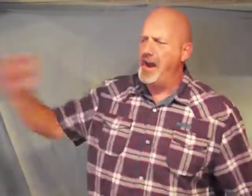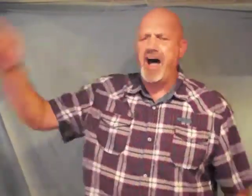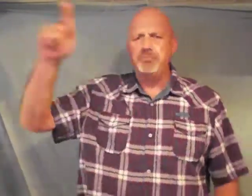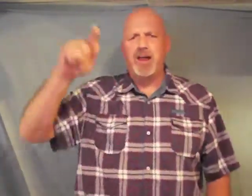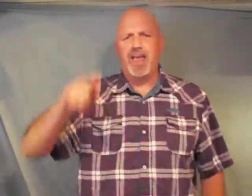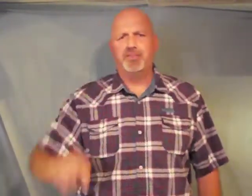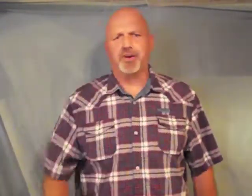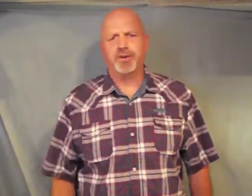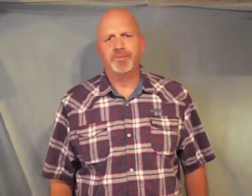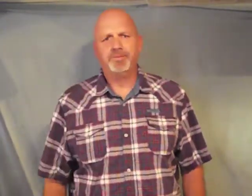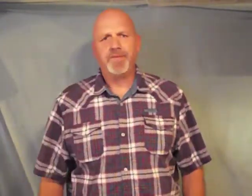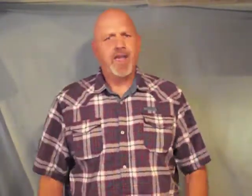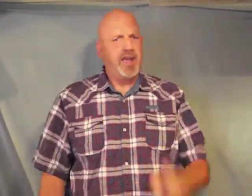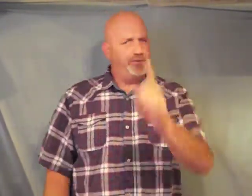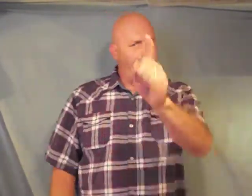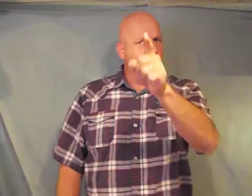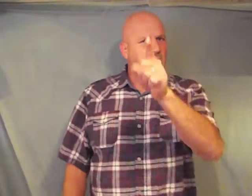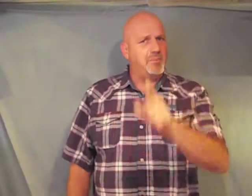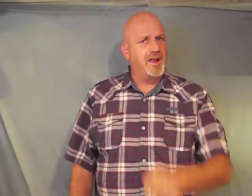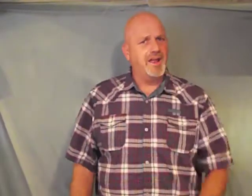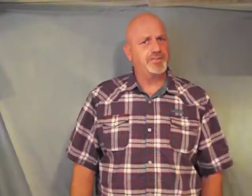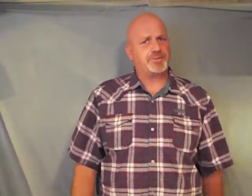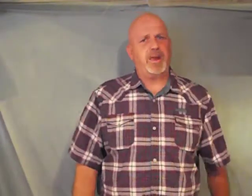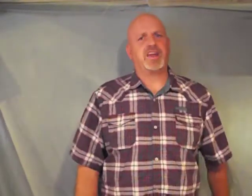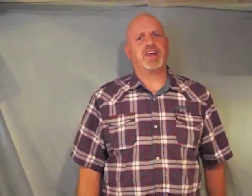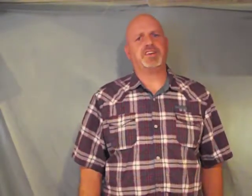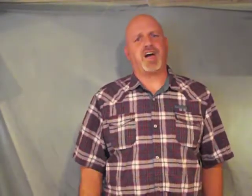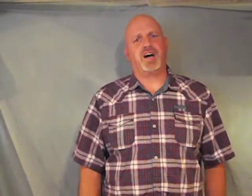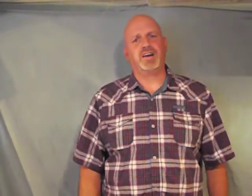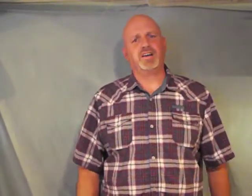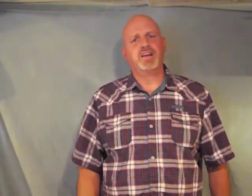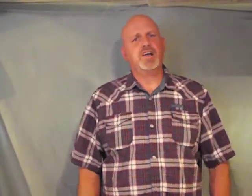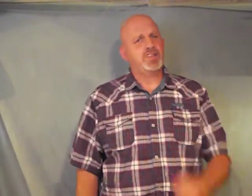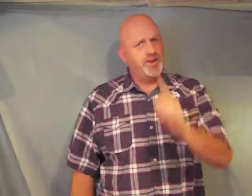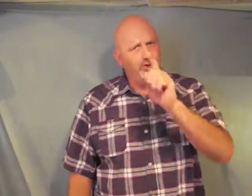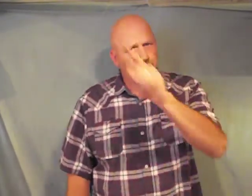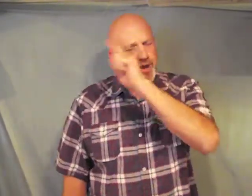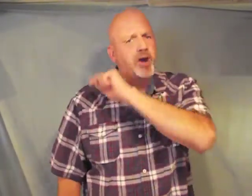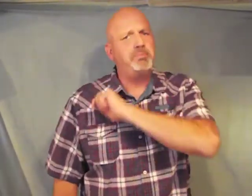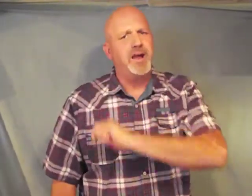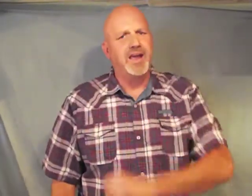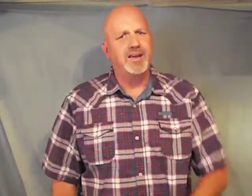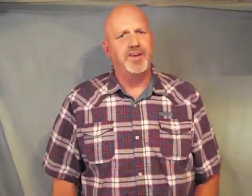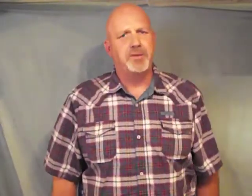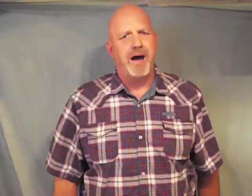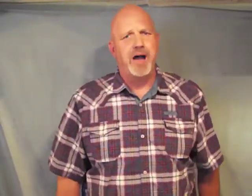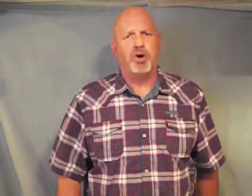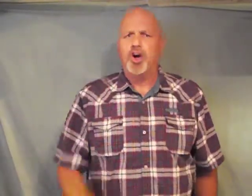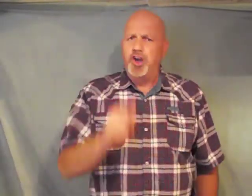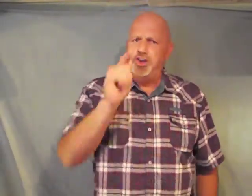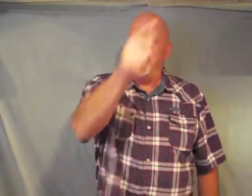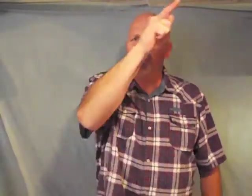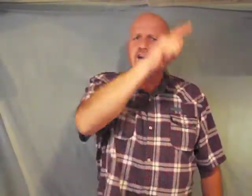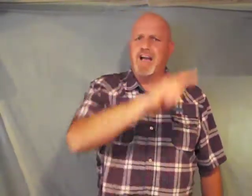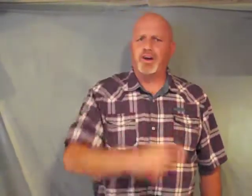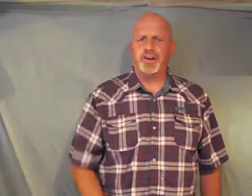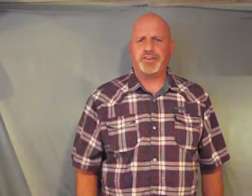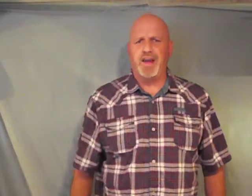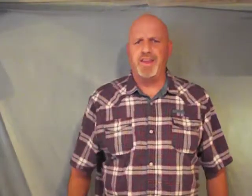non-believer if you don't believe speaking in tongue then you don't believe in the Bible you're not going to tear that